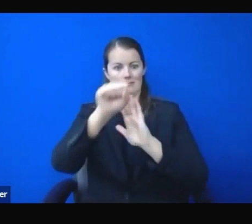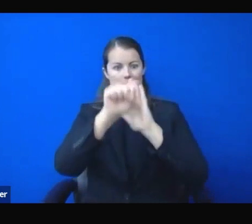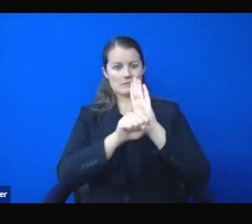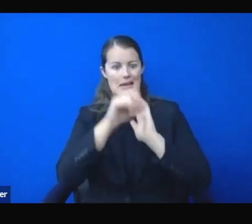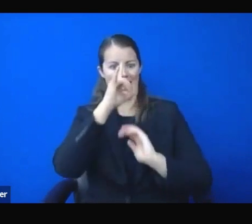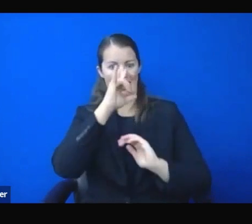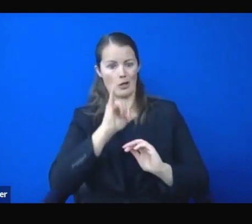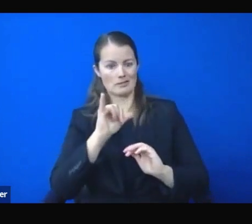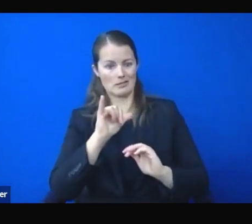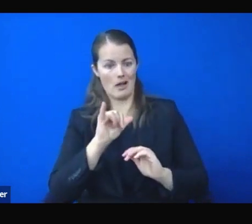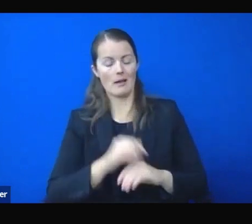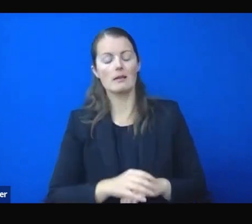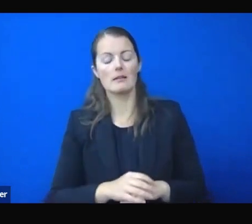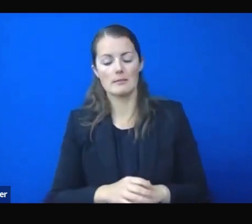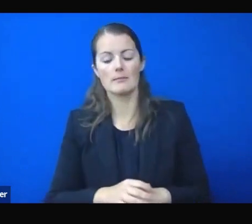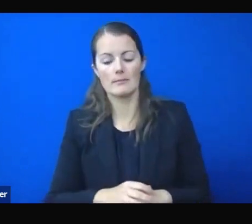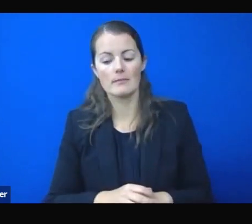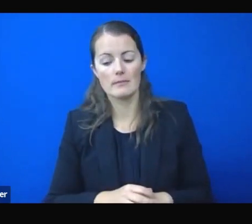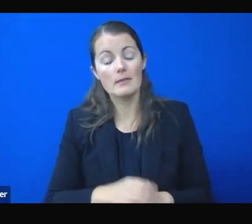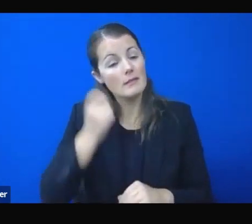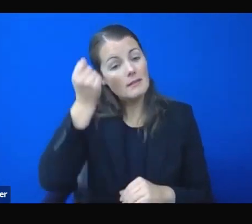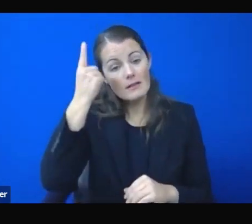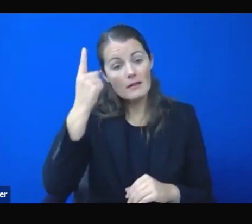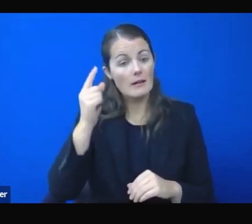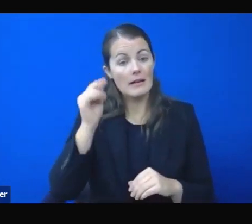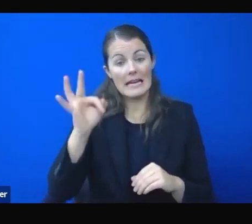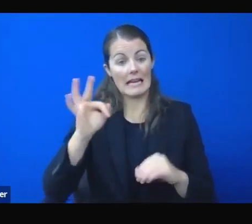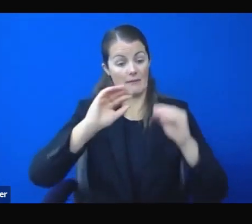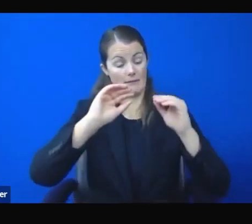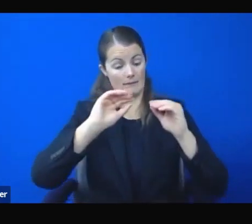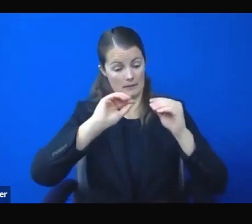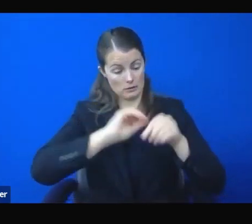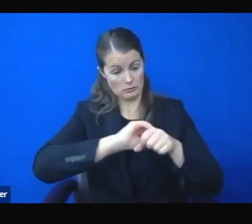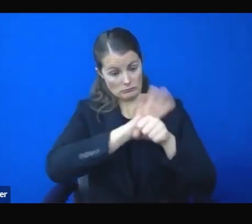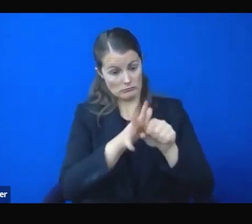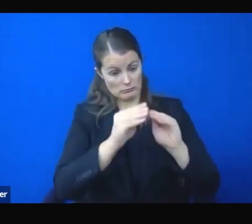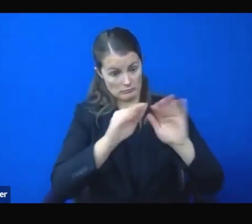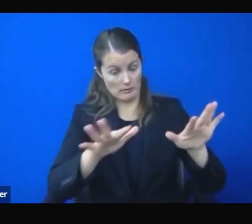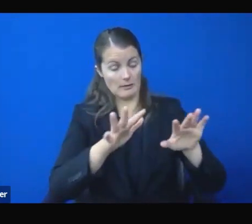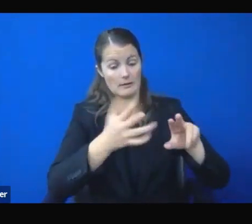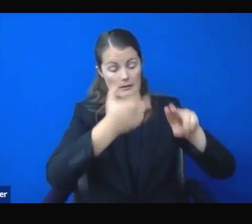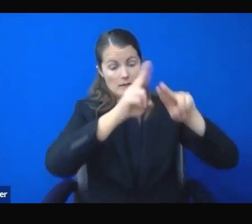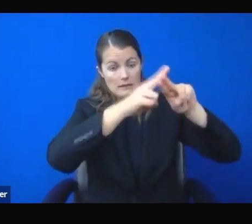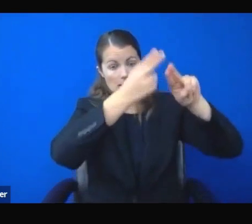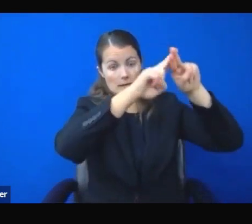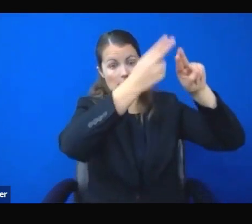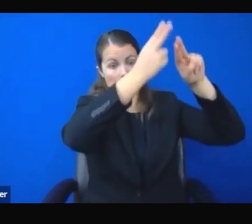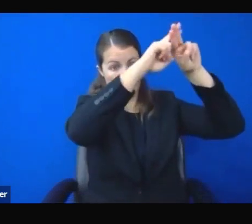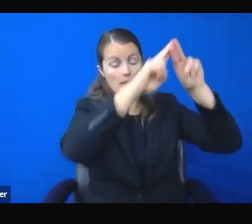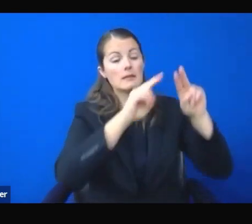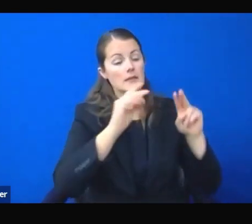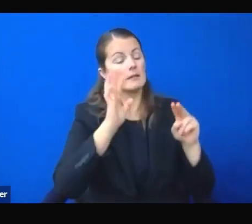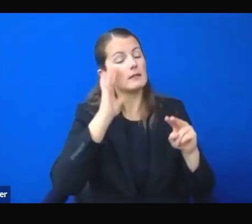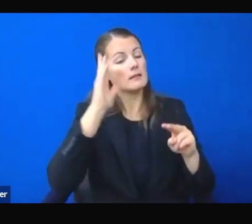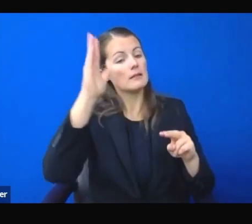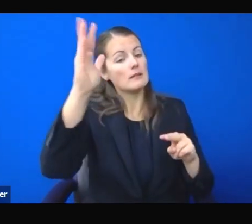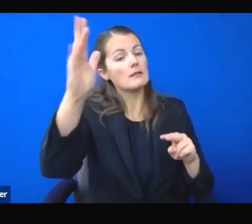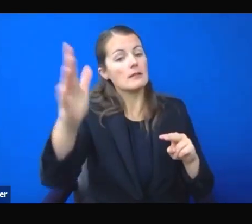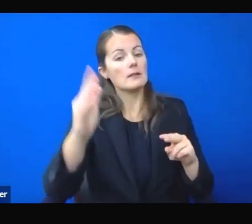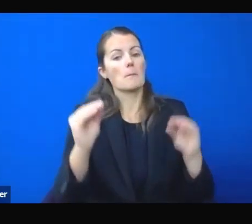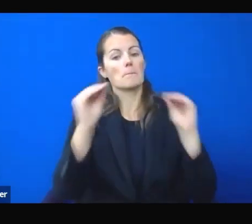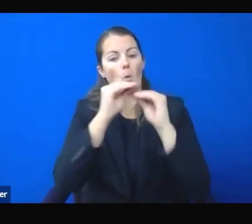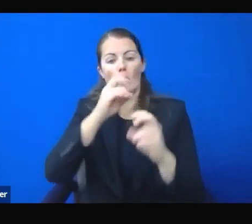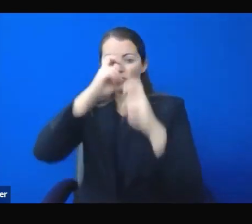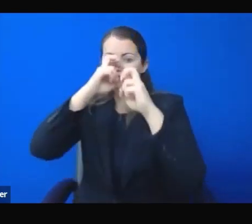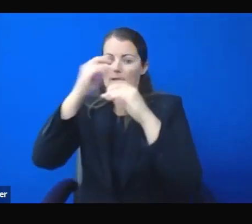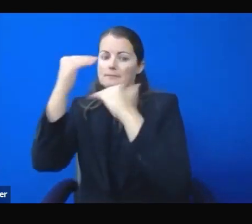be forced to come before you again with tougher actions. So in this moment, amidst a dire economic situation,